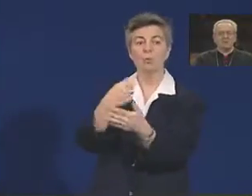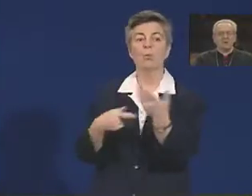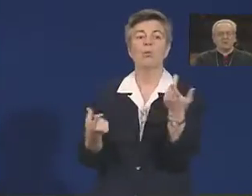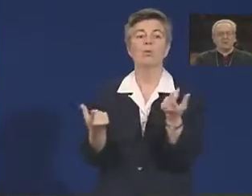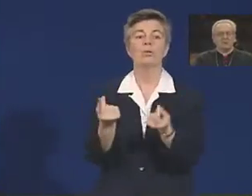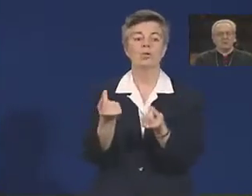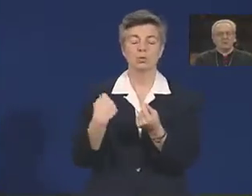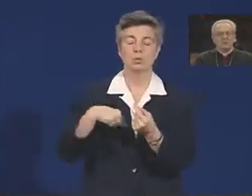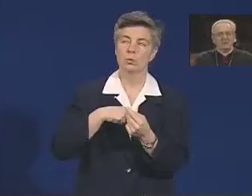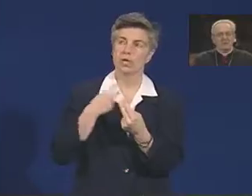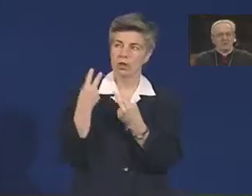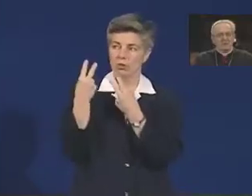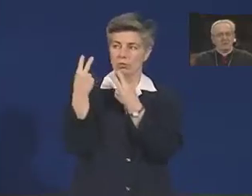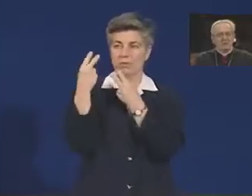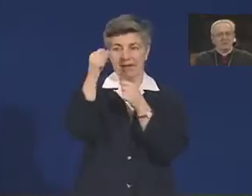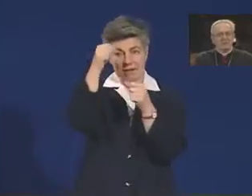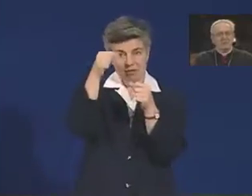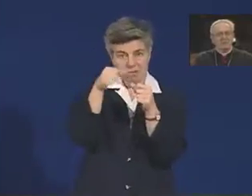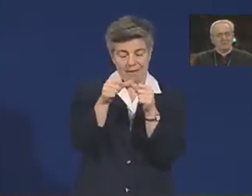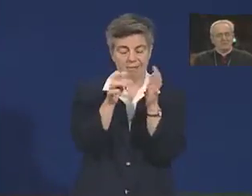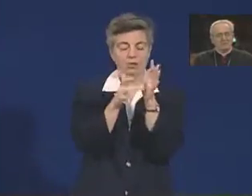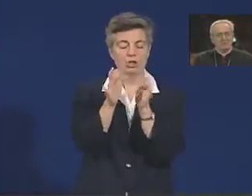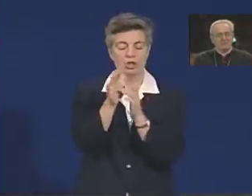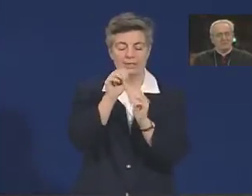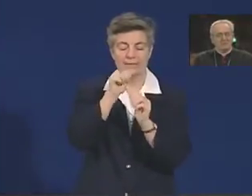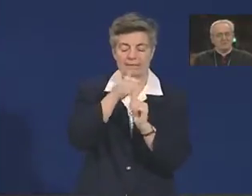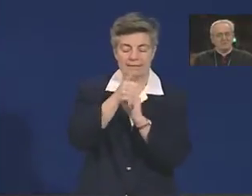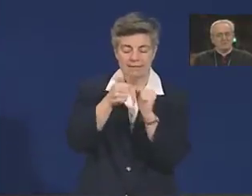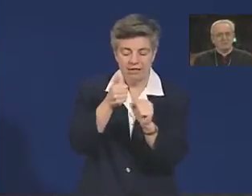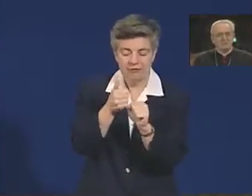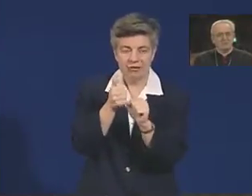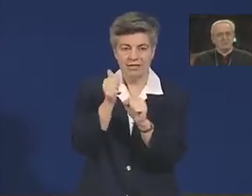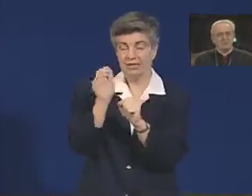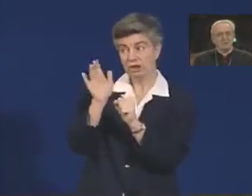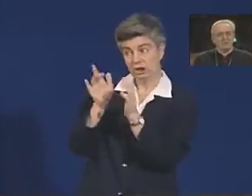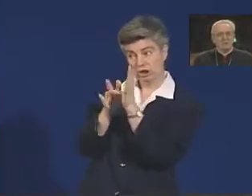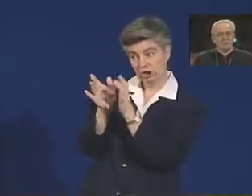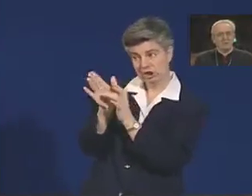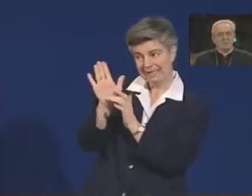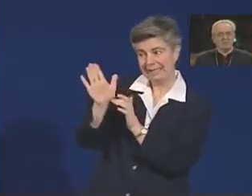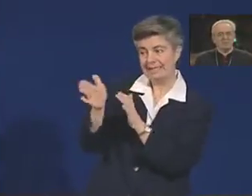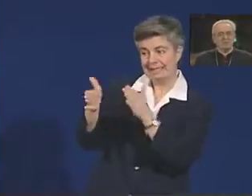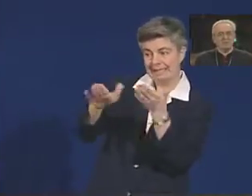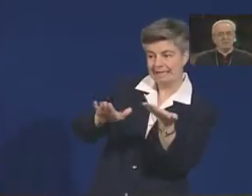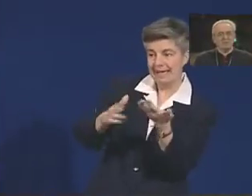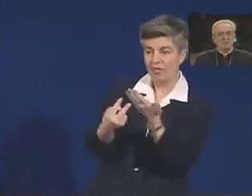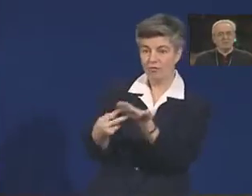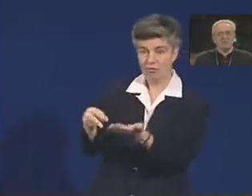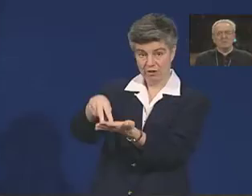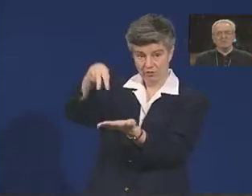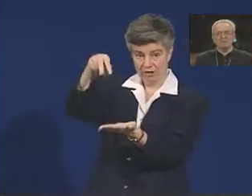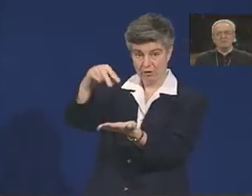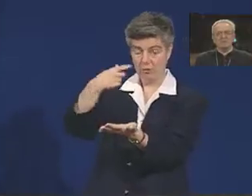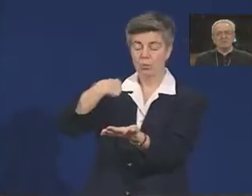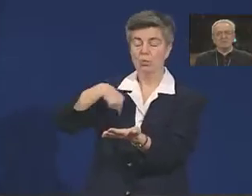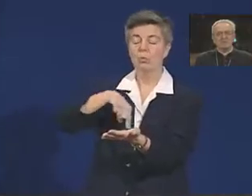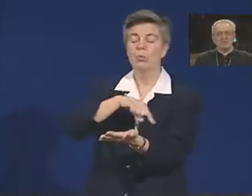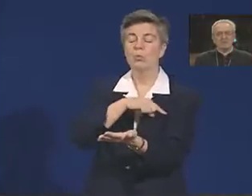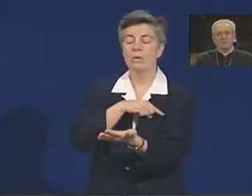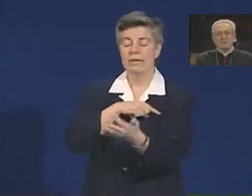the Passion, Death, and Resurrection of Jesus. Our journey with Jesus from the Last Supper toward